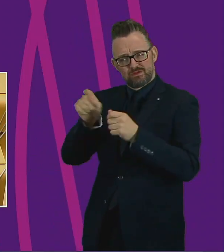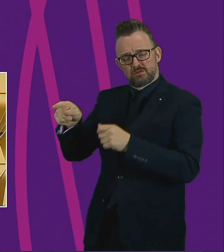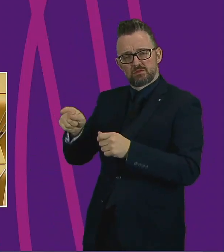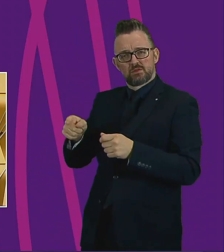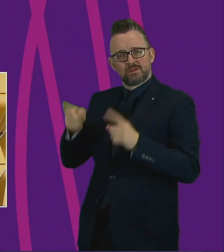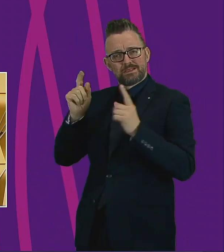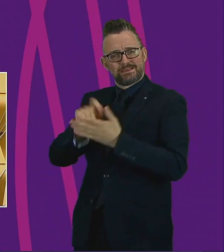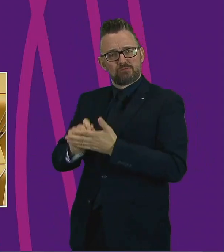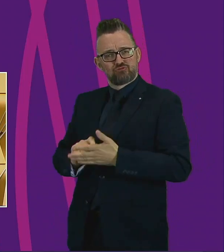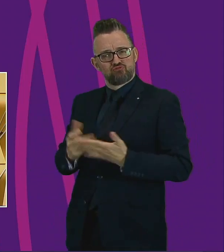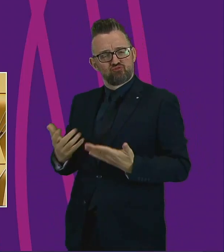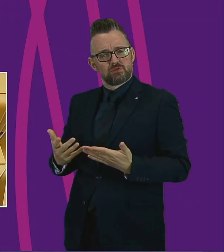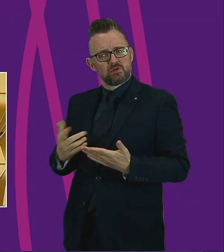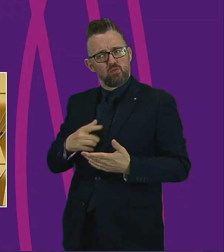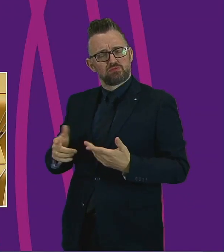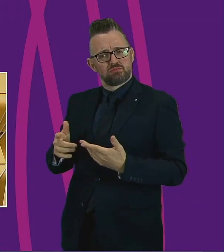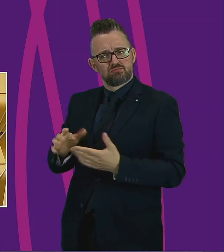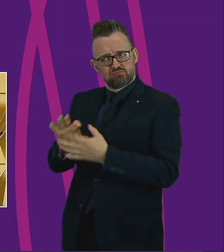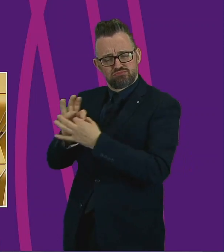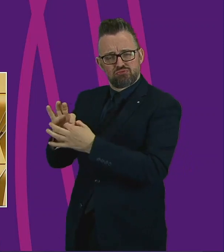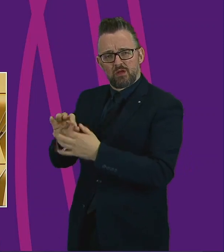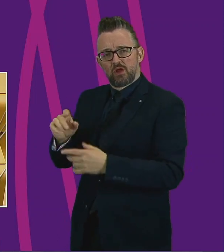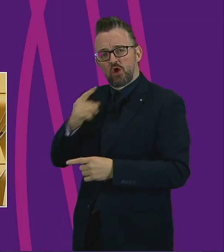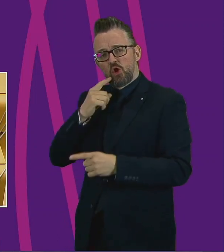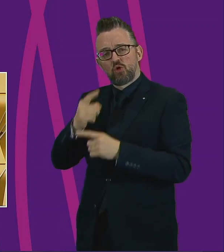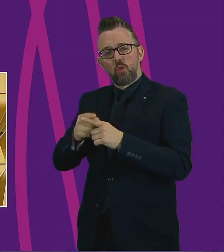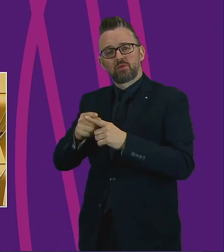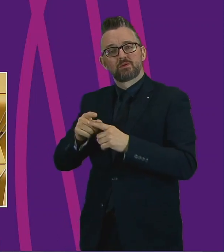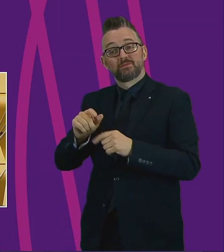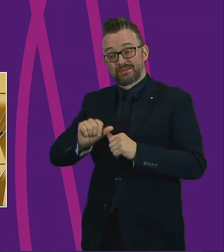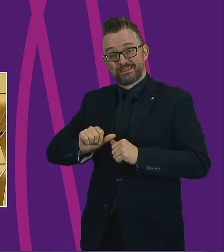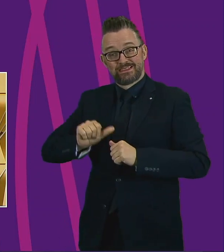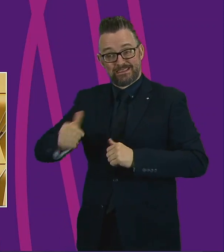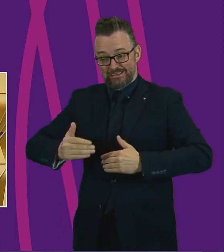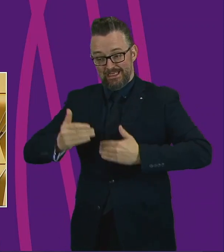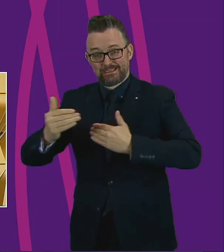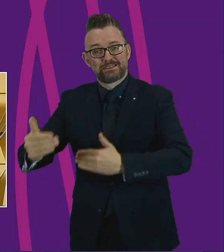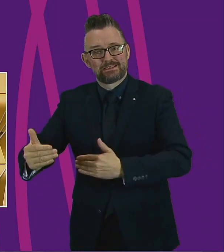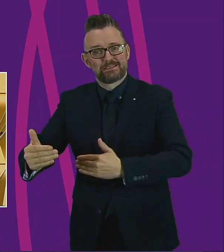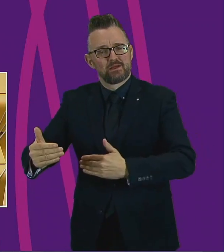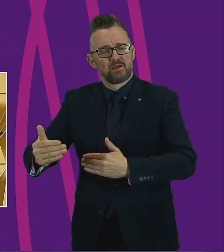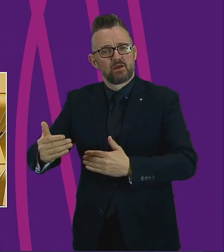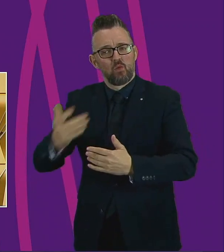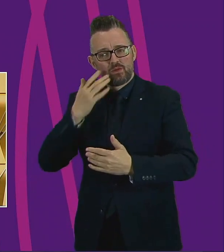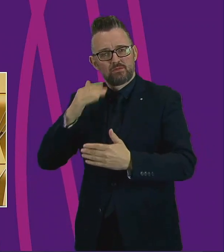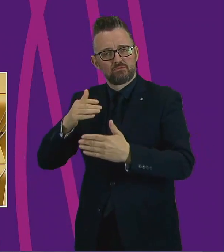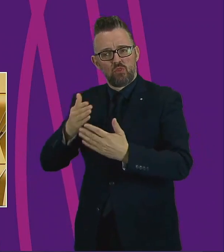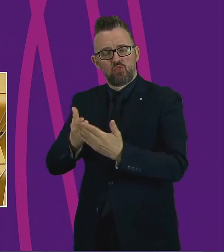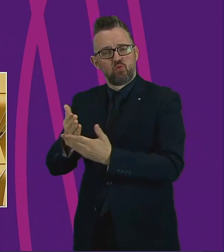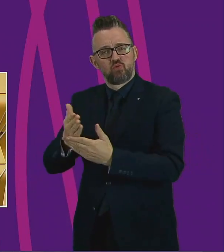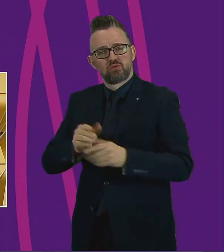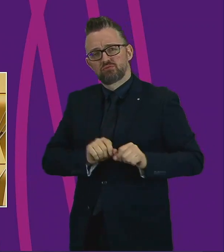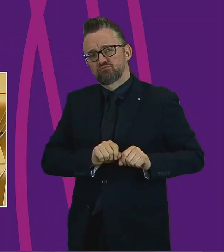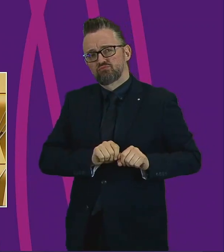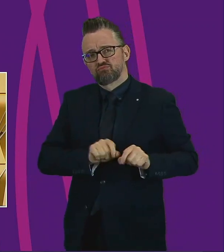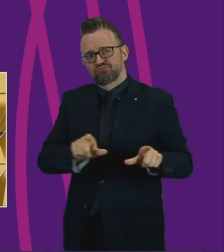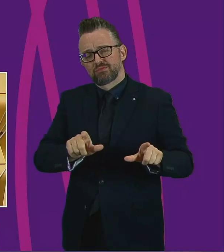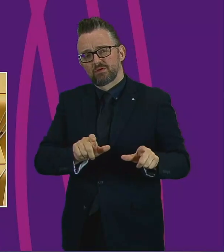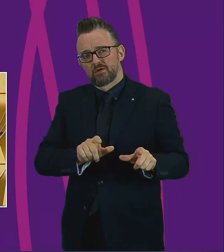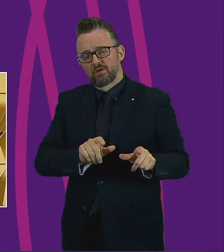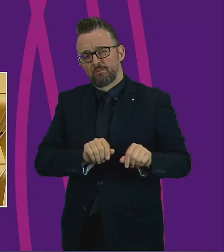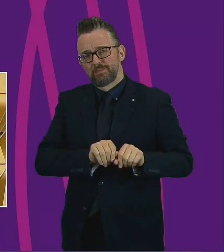today in terms of as we enter the next phase of this response to the pandemic. And the first is to